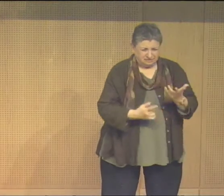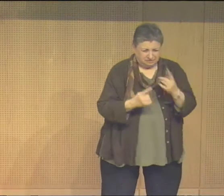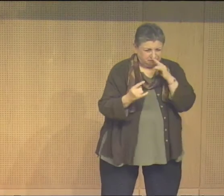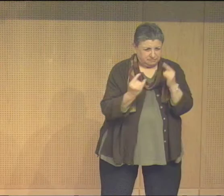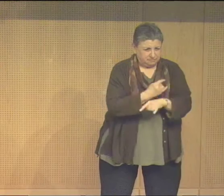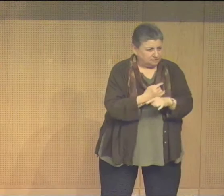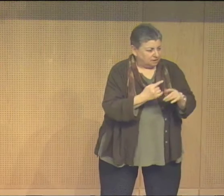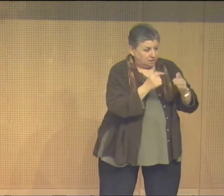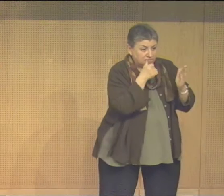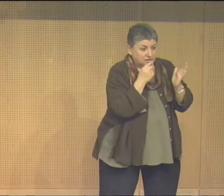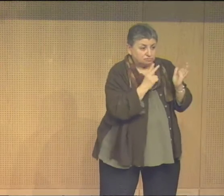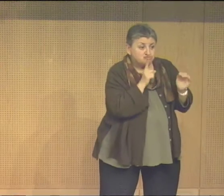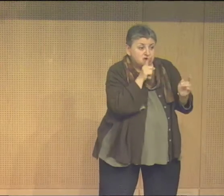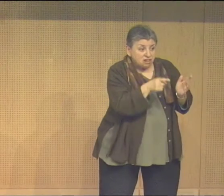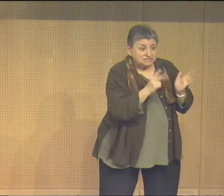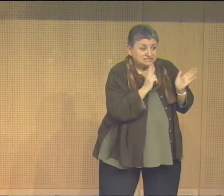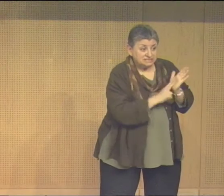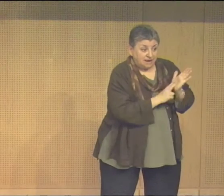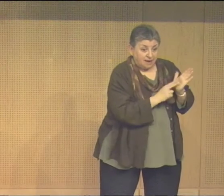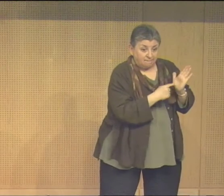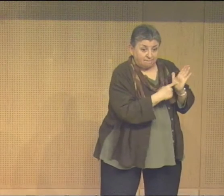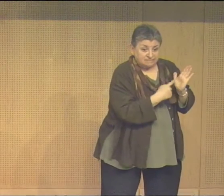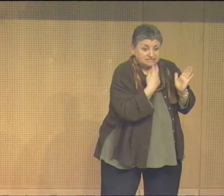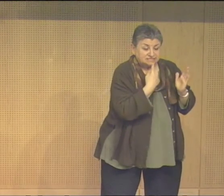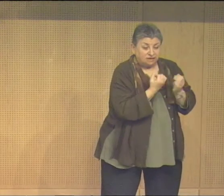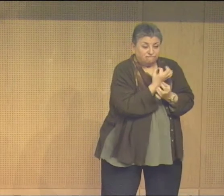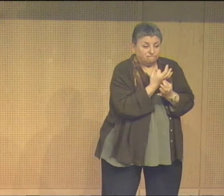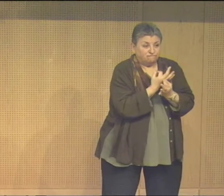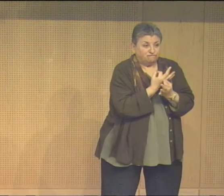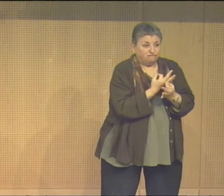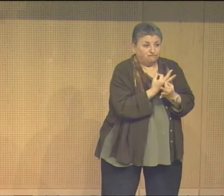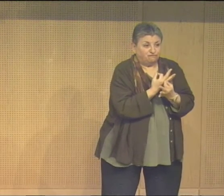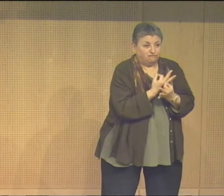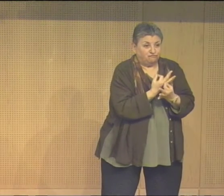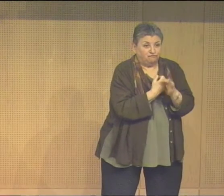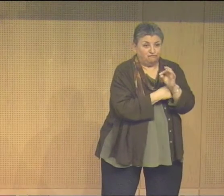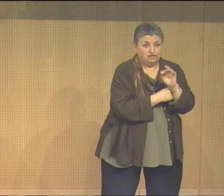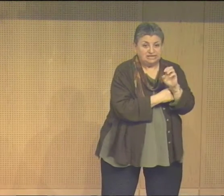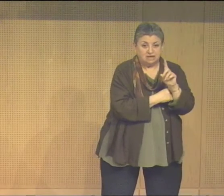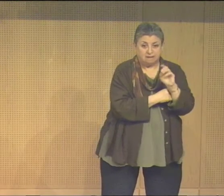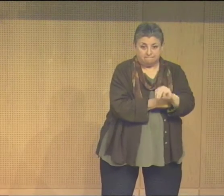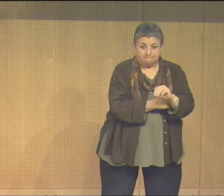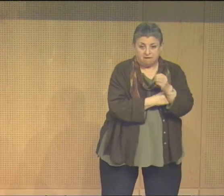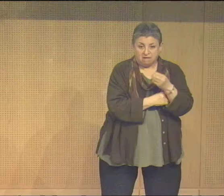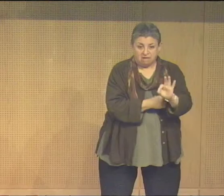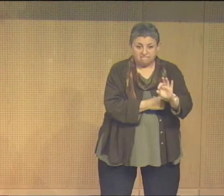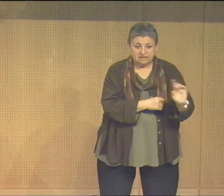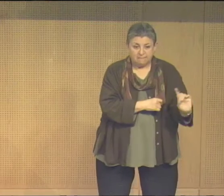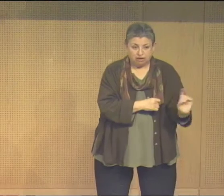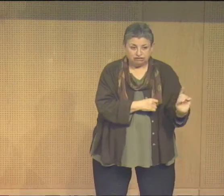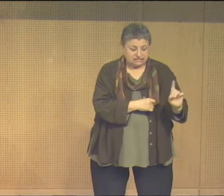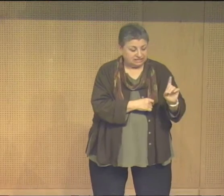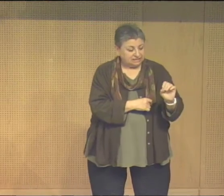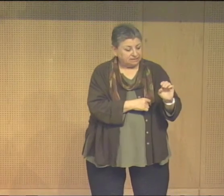of really the idea here is that the stamp is